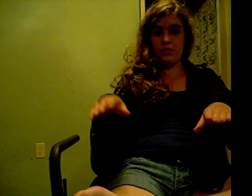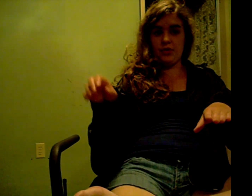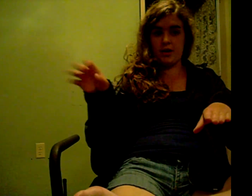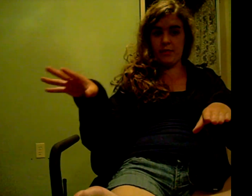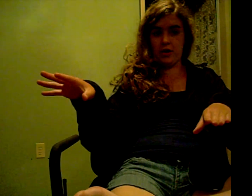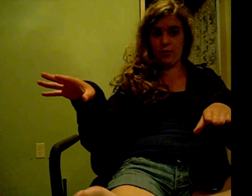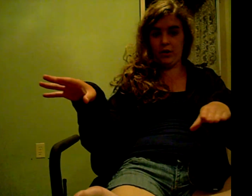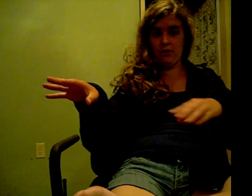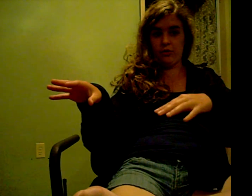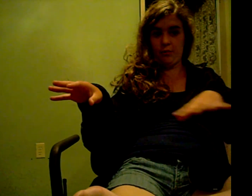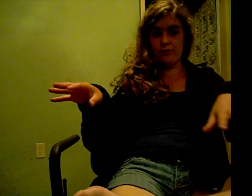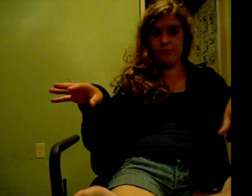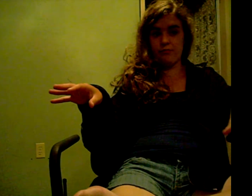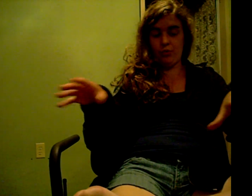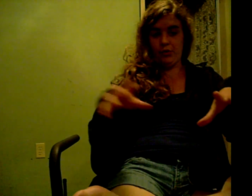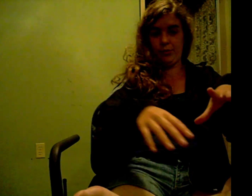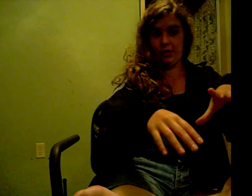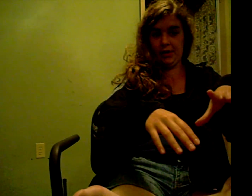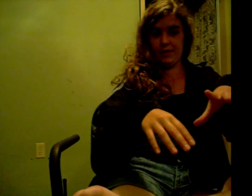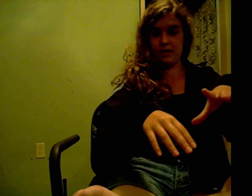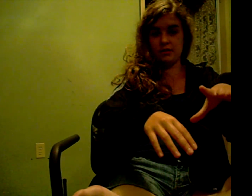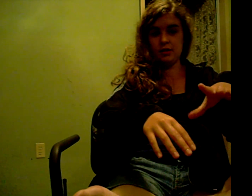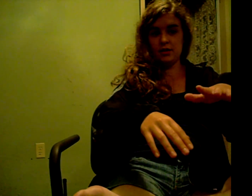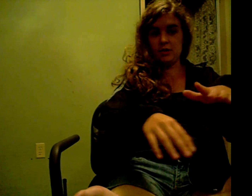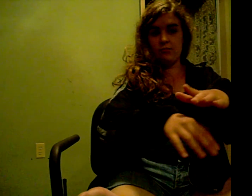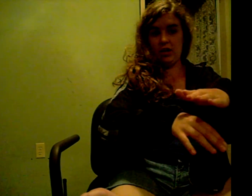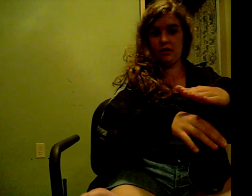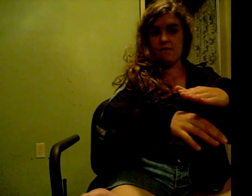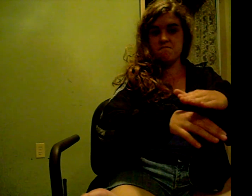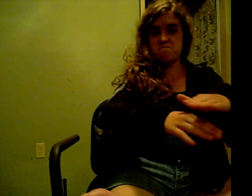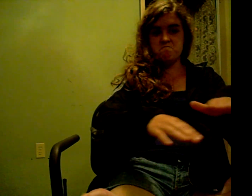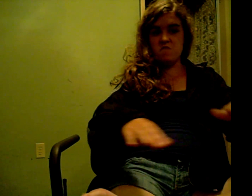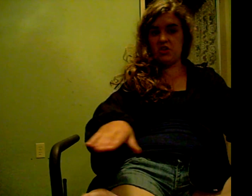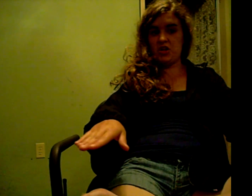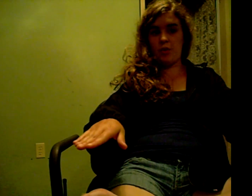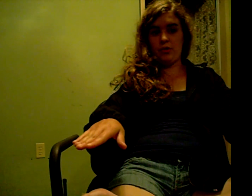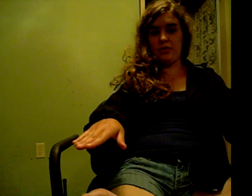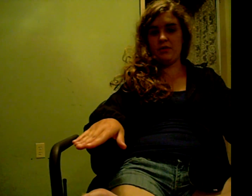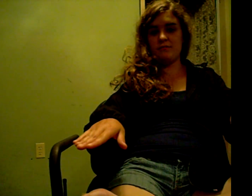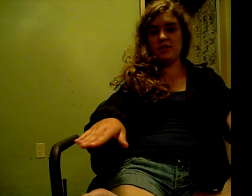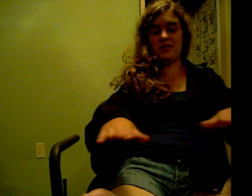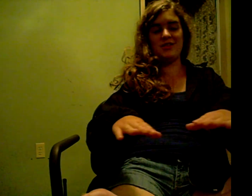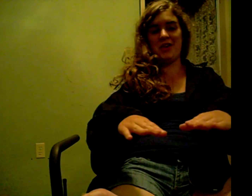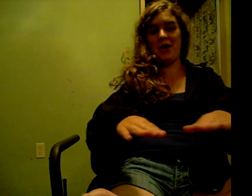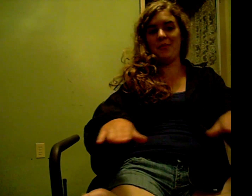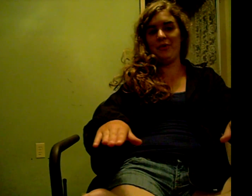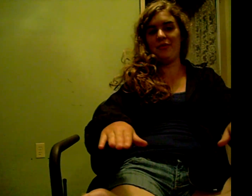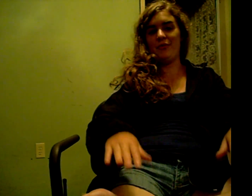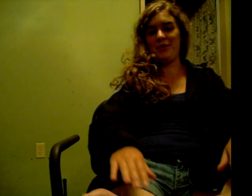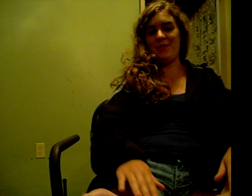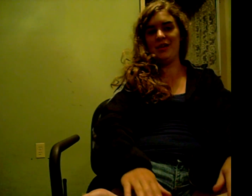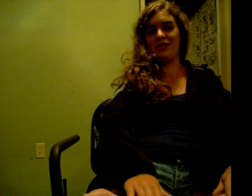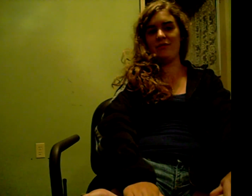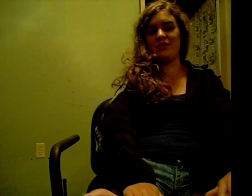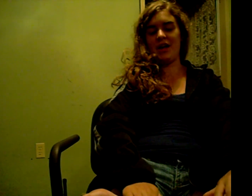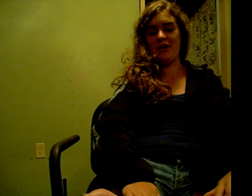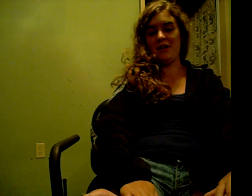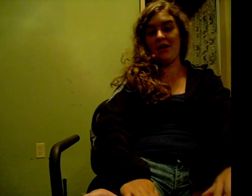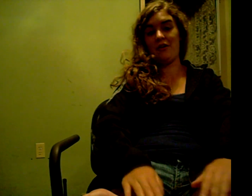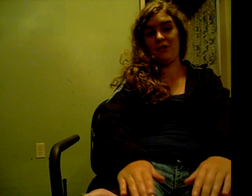like a microwave or the boil pot thing. I mean, it's not worth it. It's not worth 40 minutes of staring at a hot